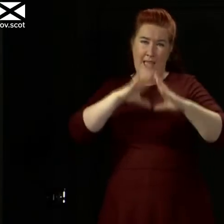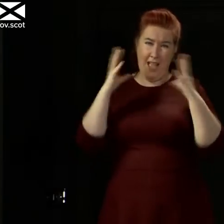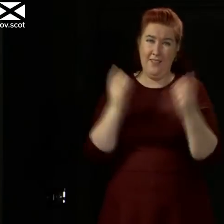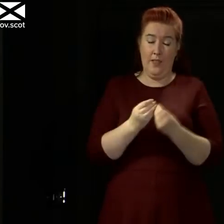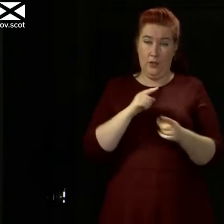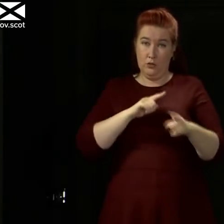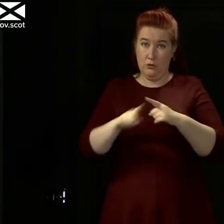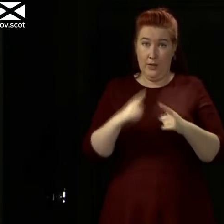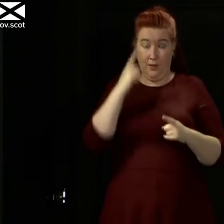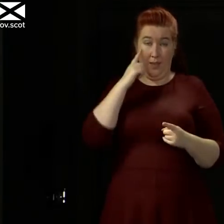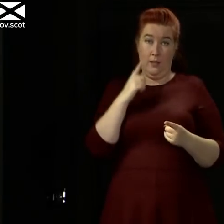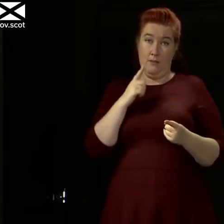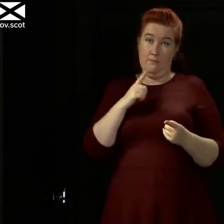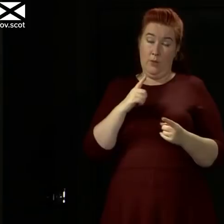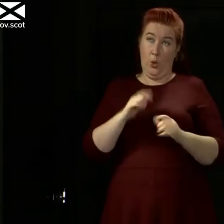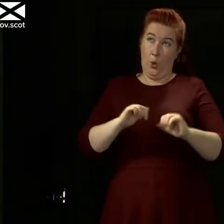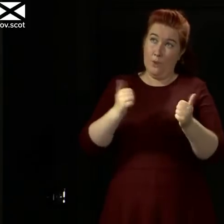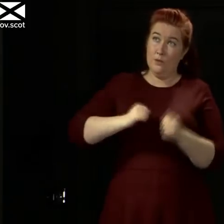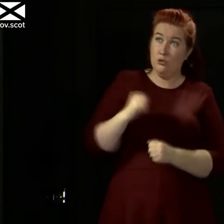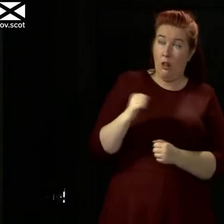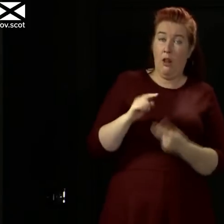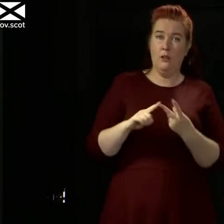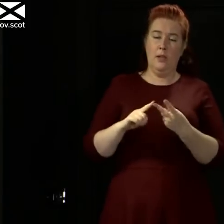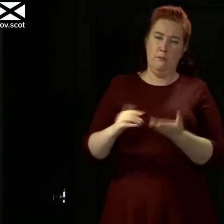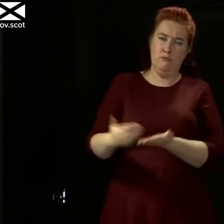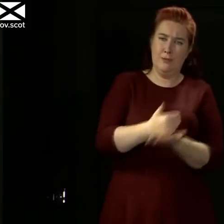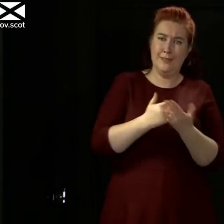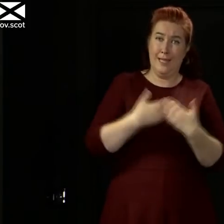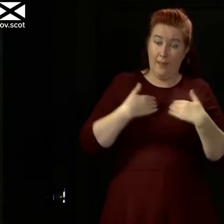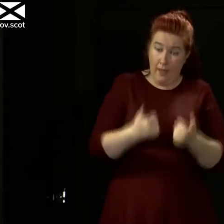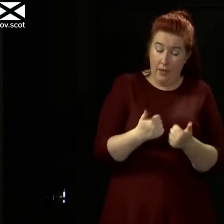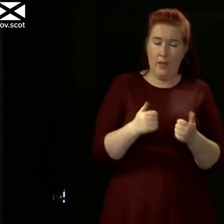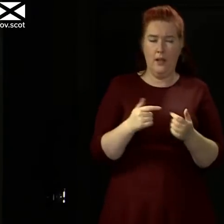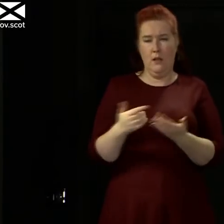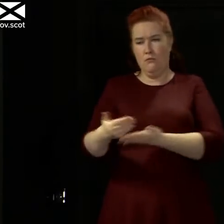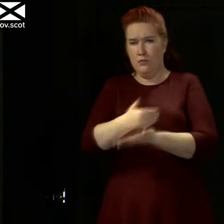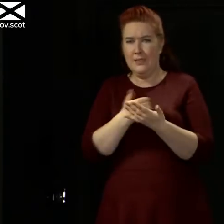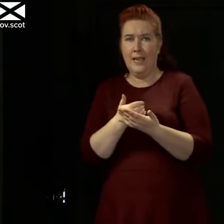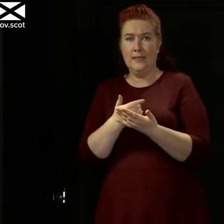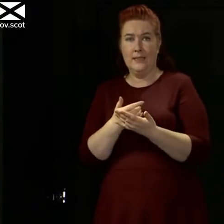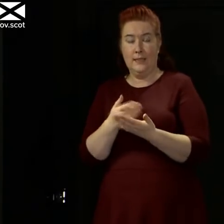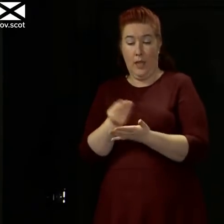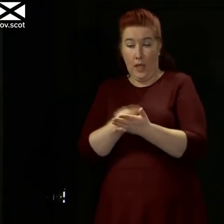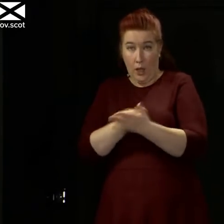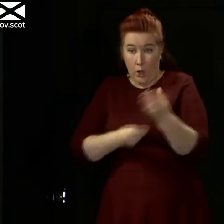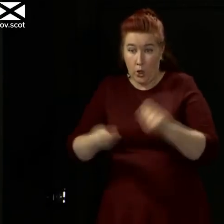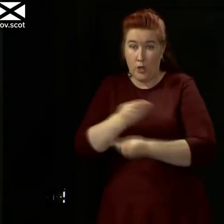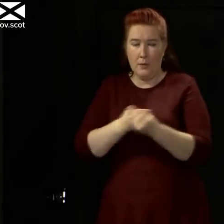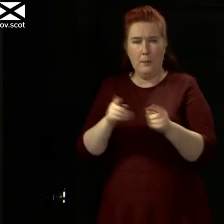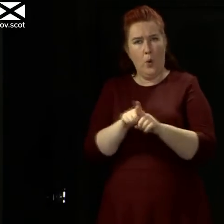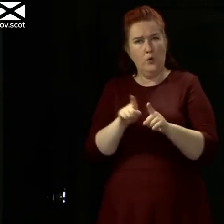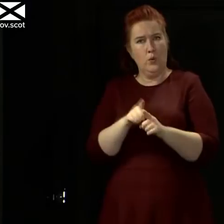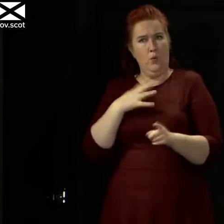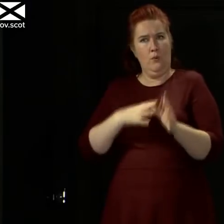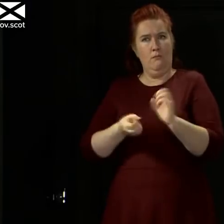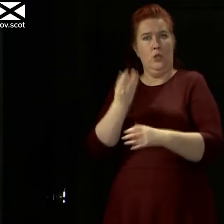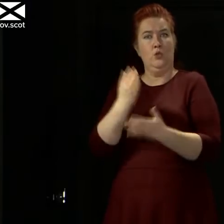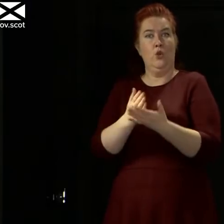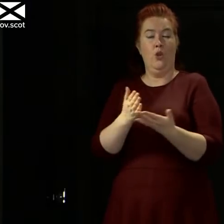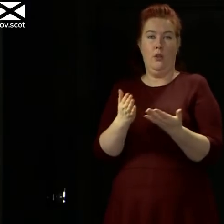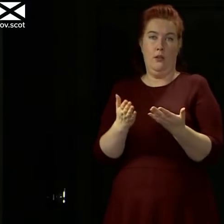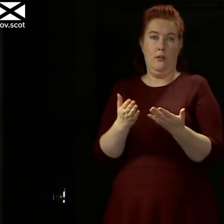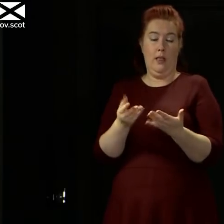of the country, protecting health, but protecting our economy and giving the economy the most sustainable foundation